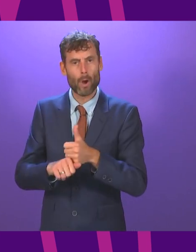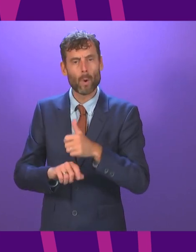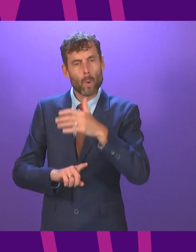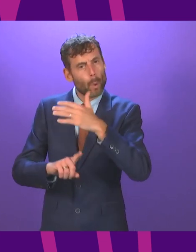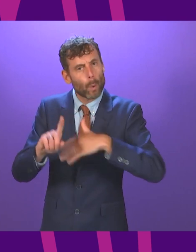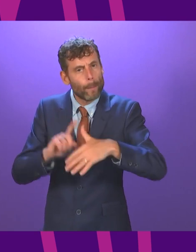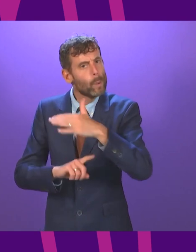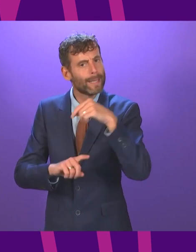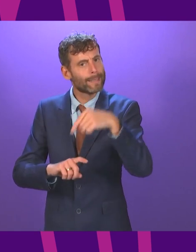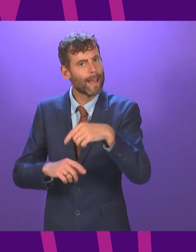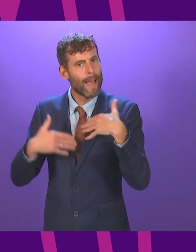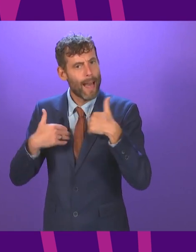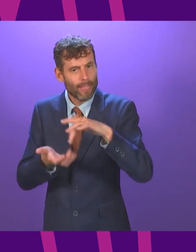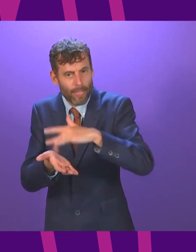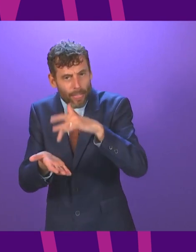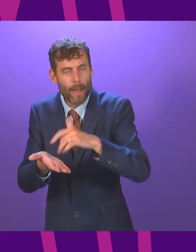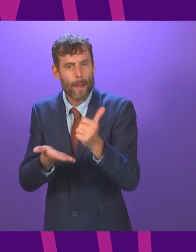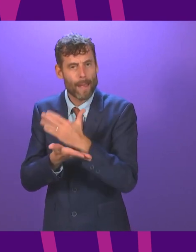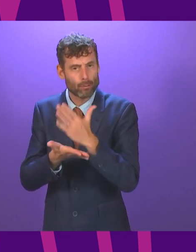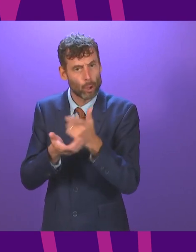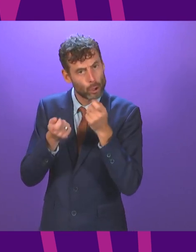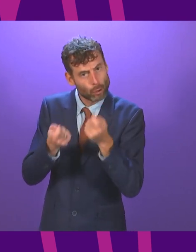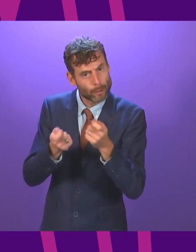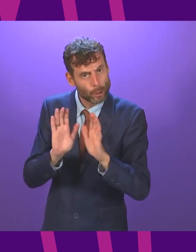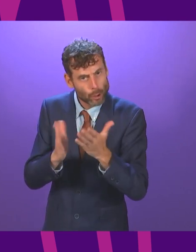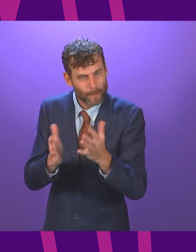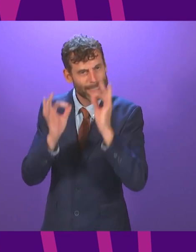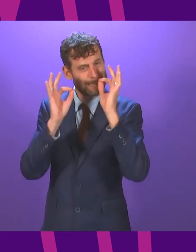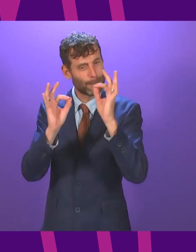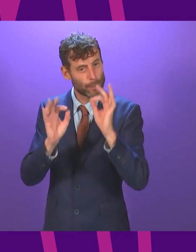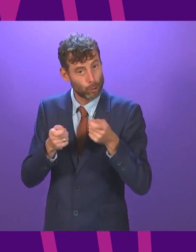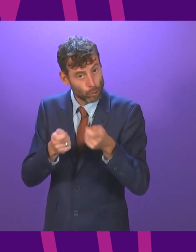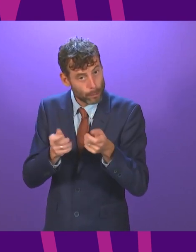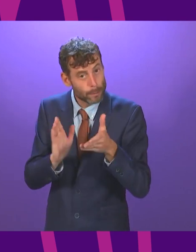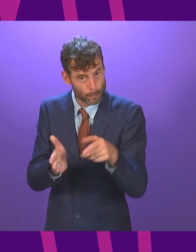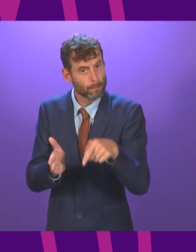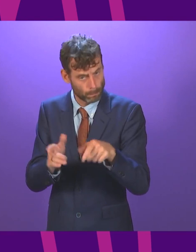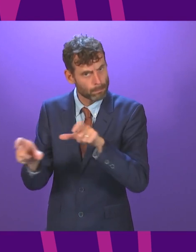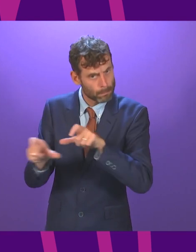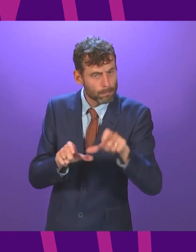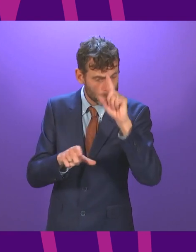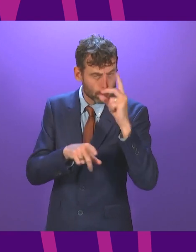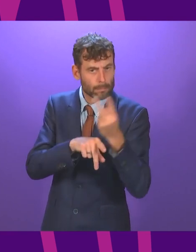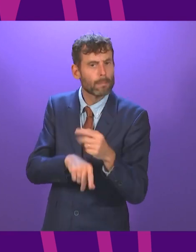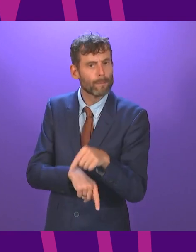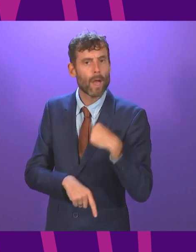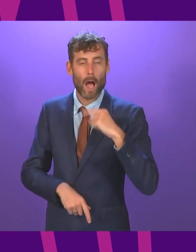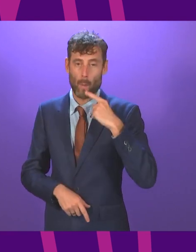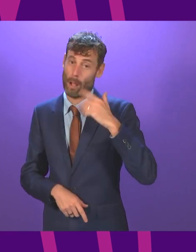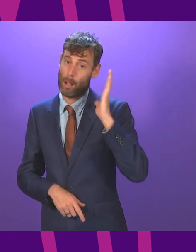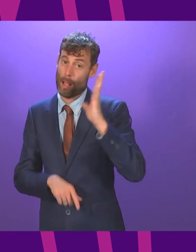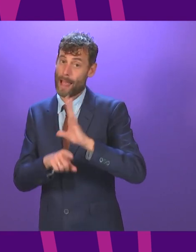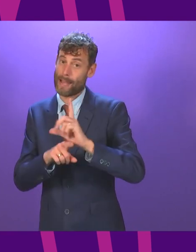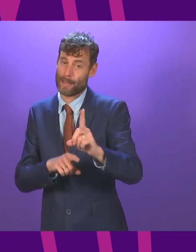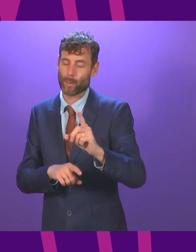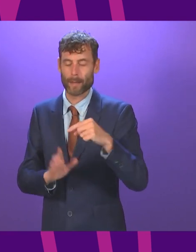elective treatment centres and more specialist services developed over the period ahead and I look forward to saying more about all of these things next